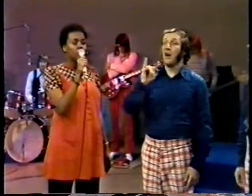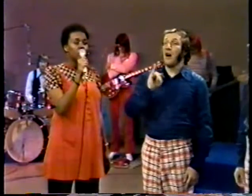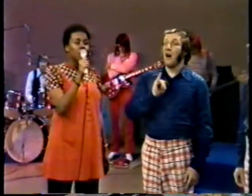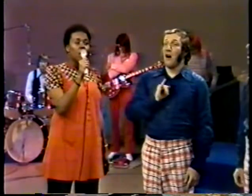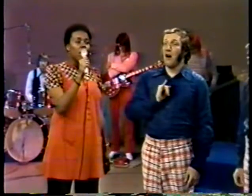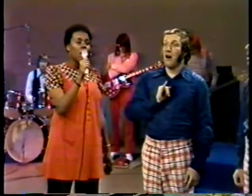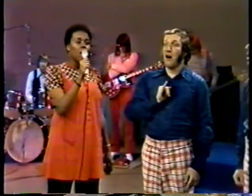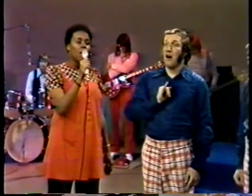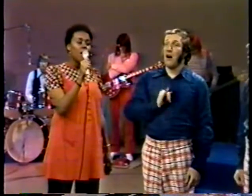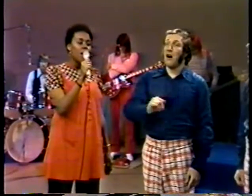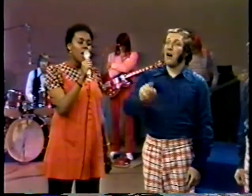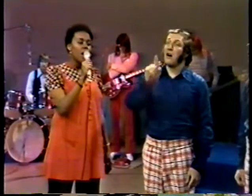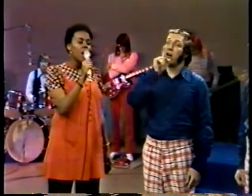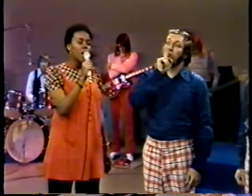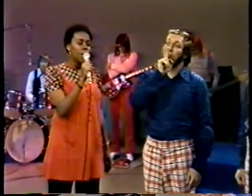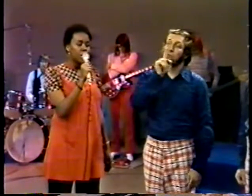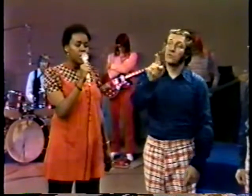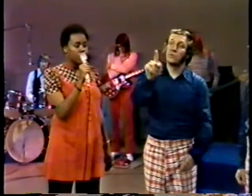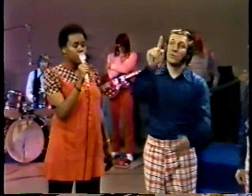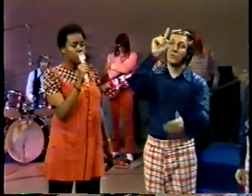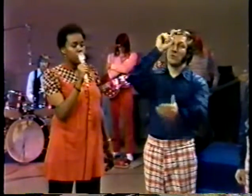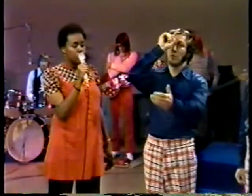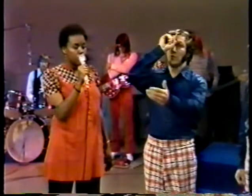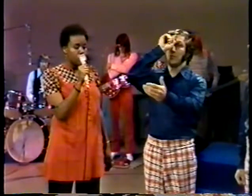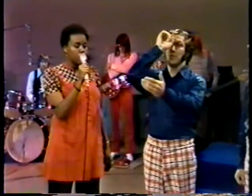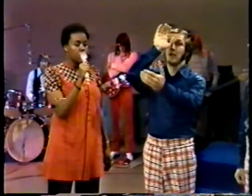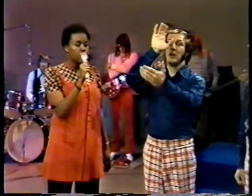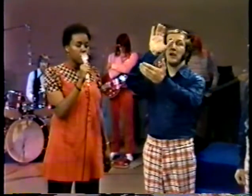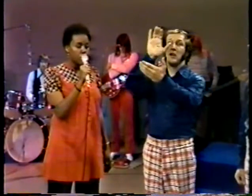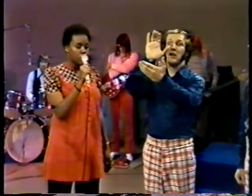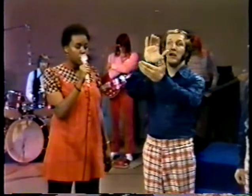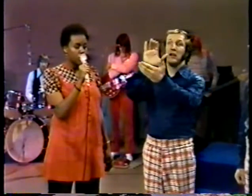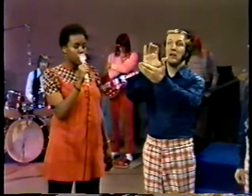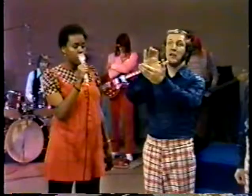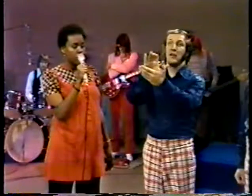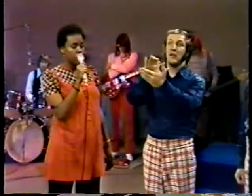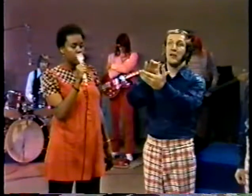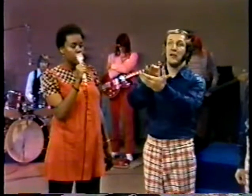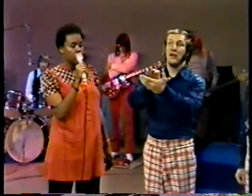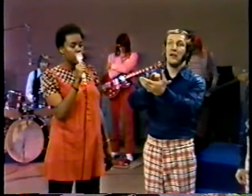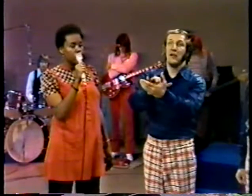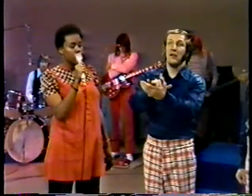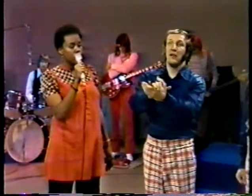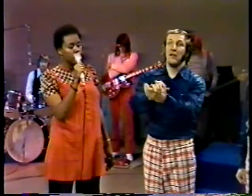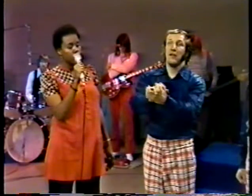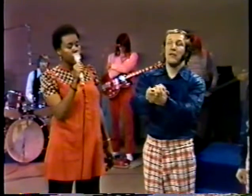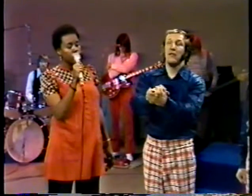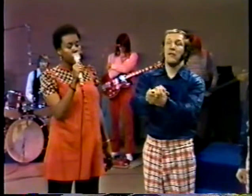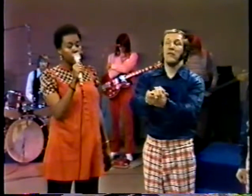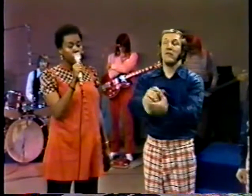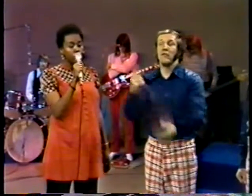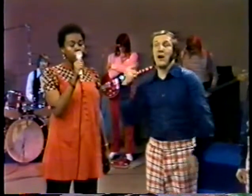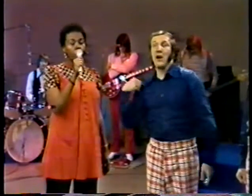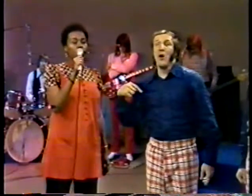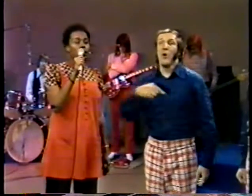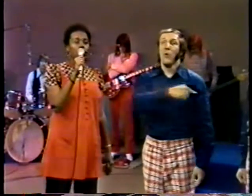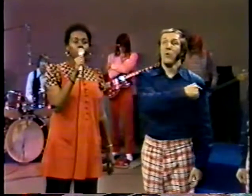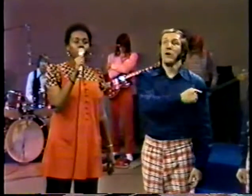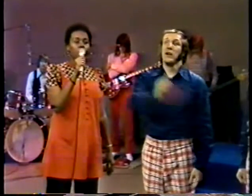Oh, I do believe we